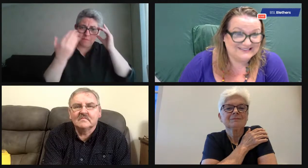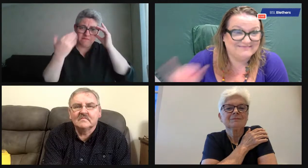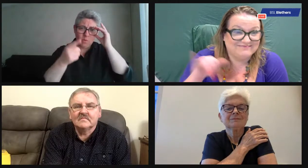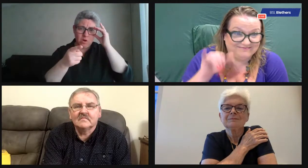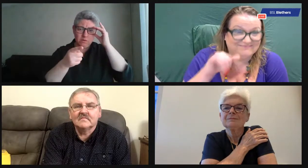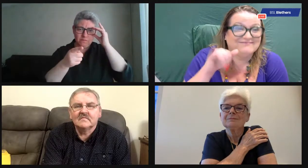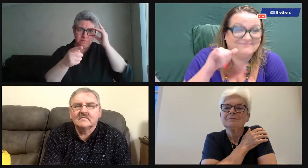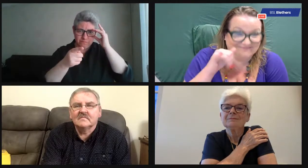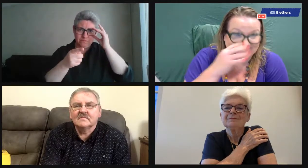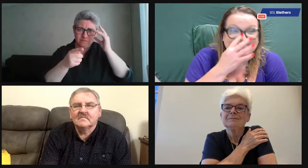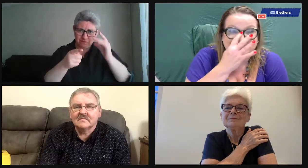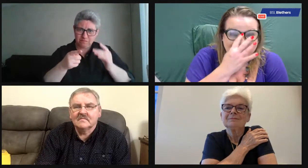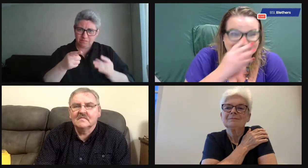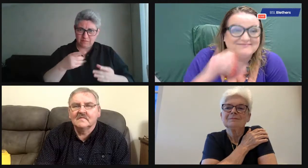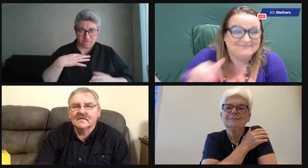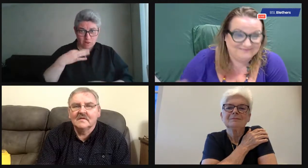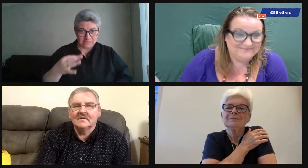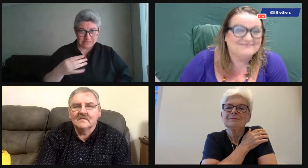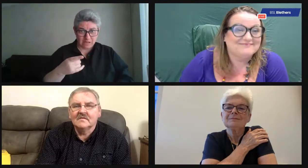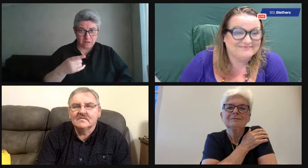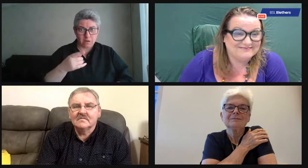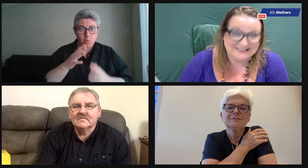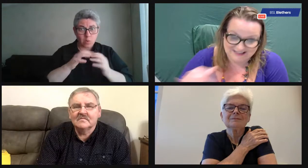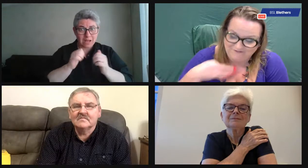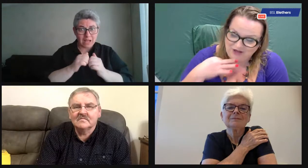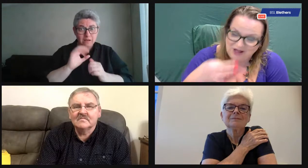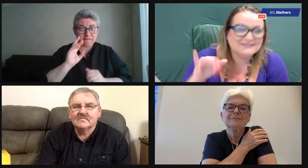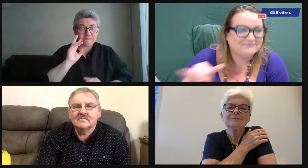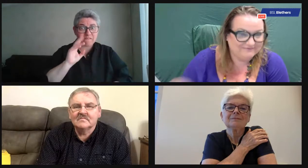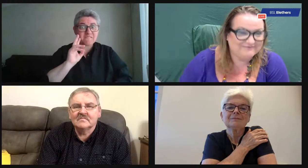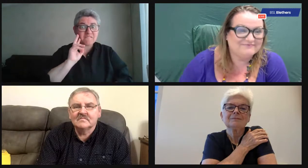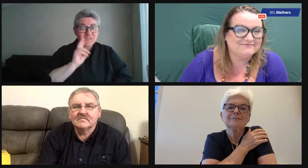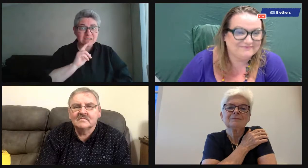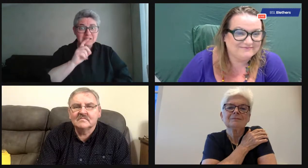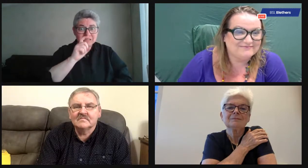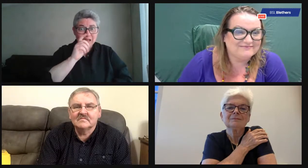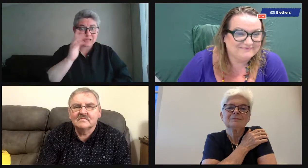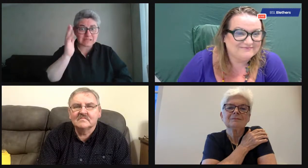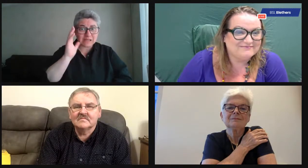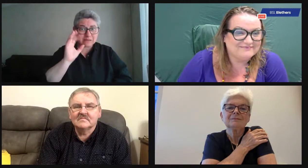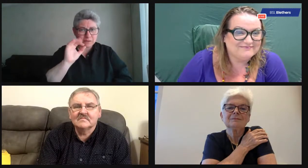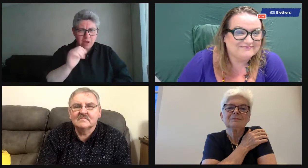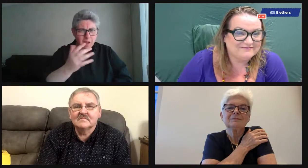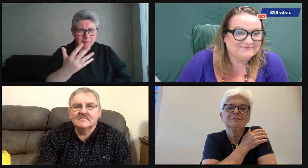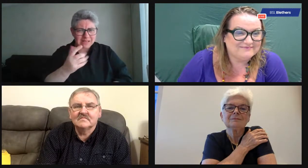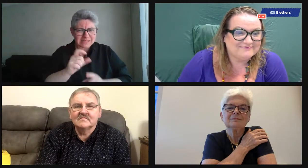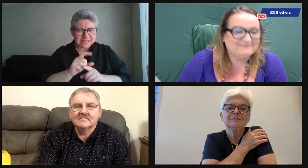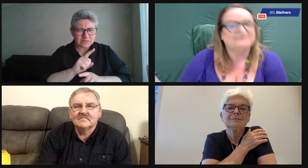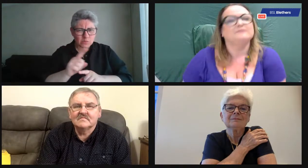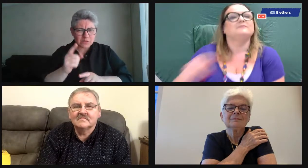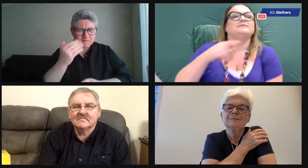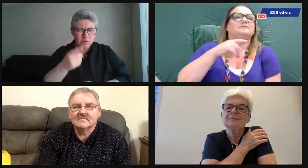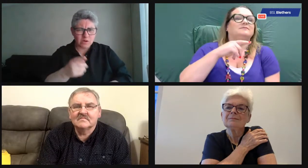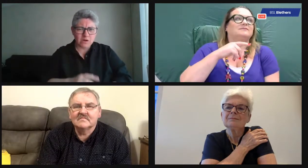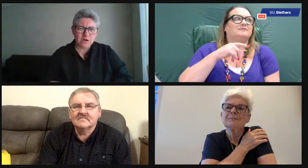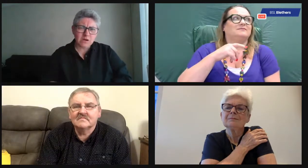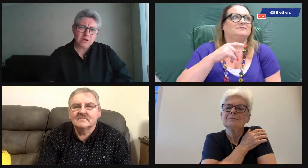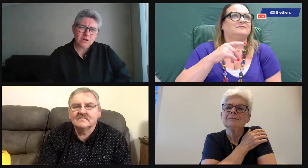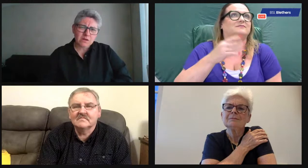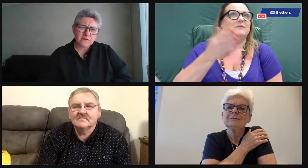So, Moira, used to be involved in the committees as well at the Deaf Club. That's right. So, that would be Friday, Saturday, Sunday. How many days